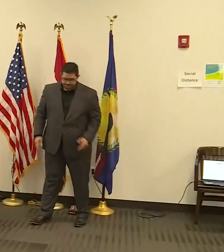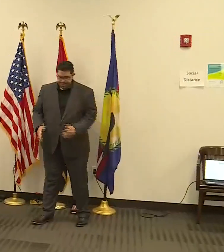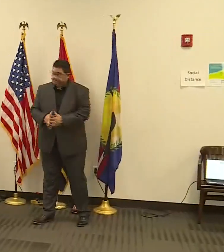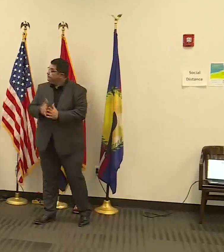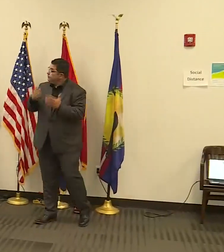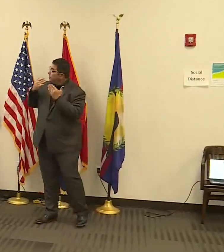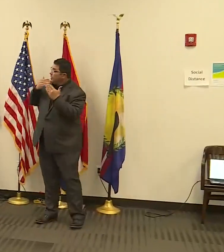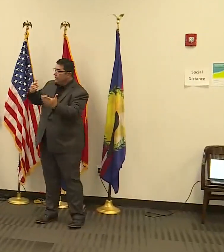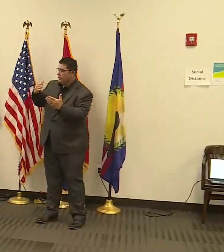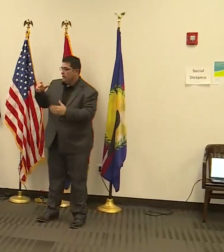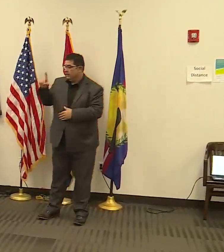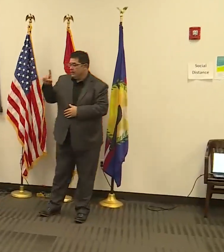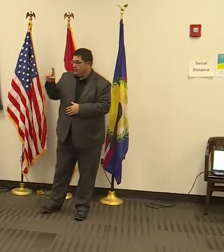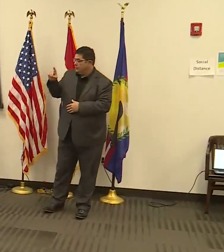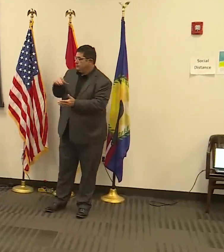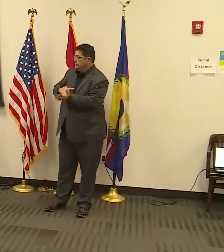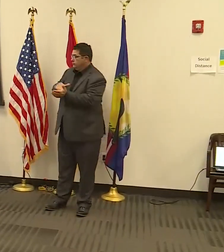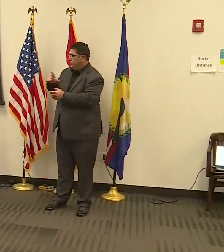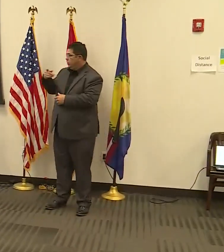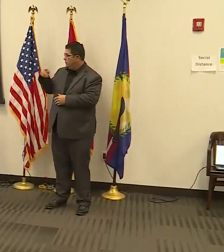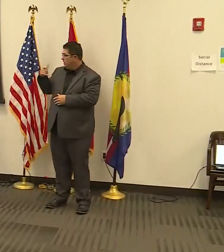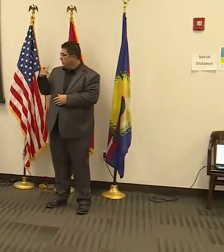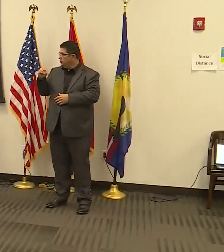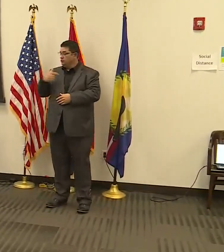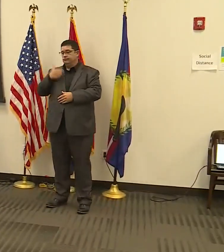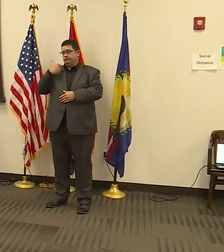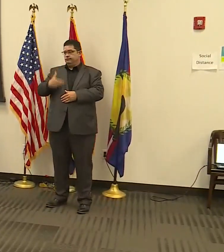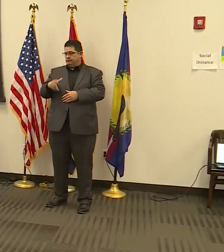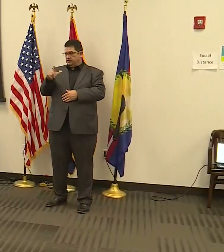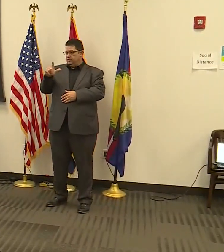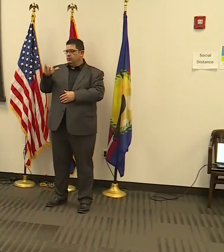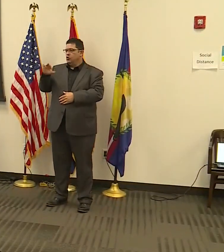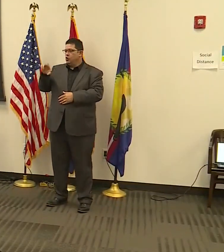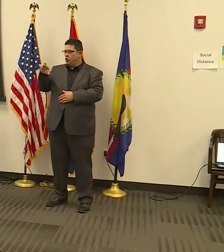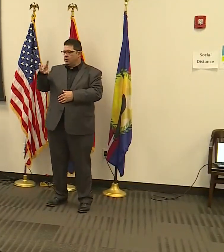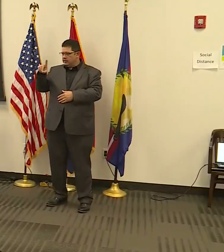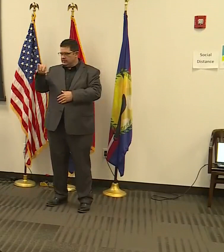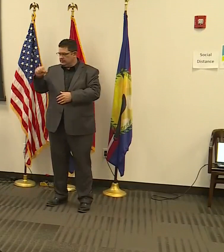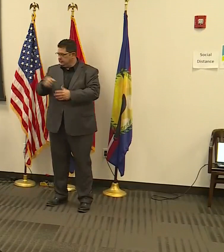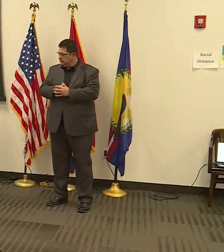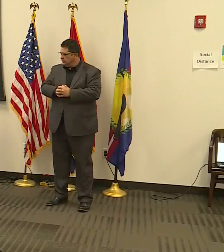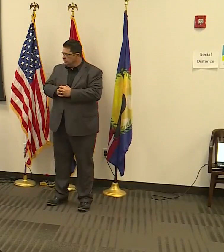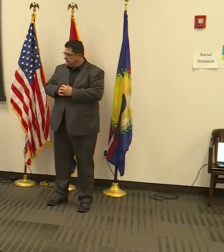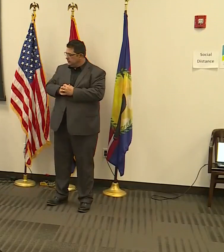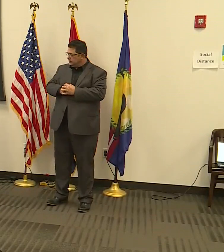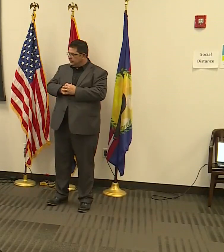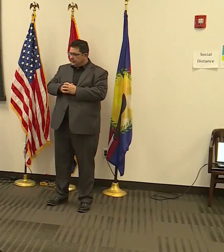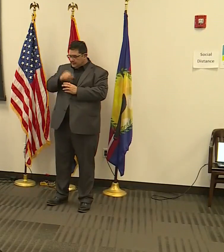Thank you, Dr. Page. My name is Lourdes Trevino-Bailon. Sorry.